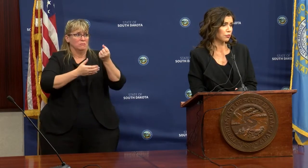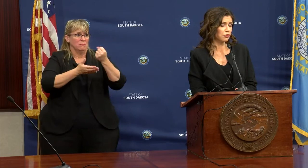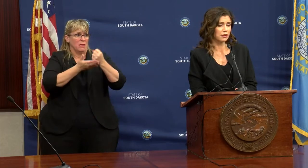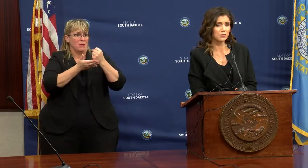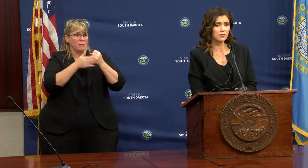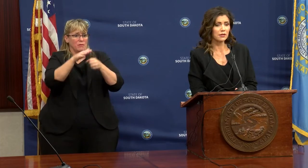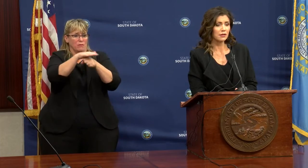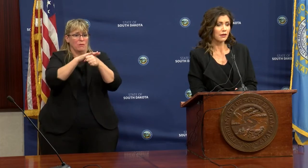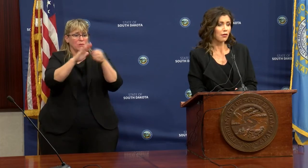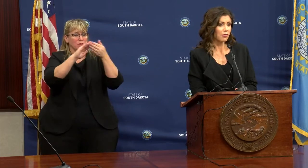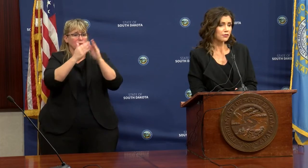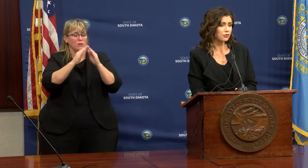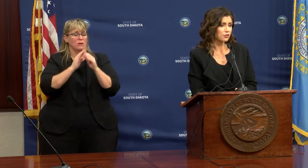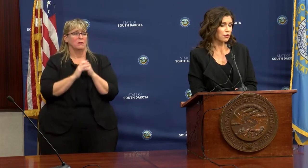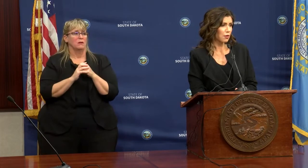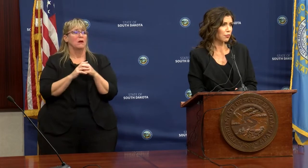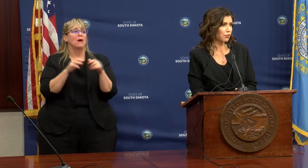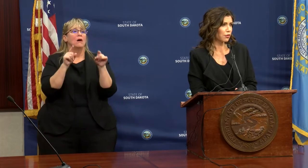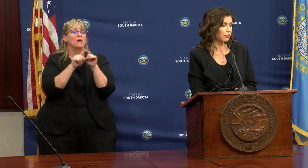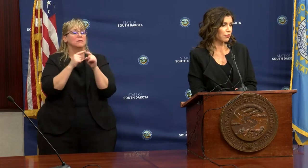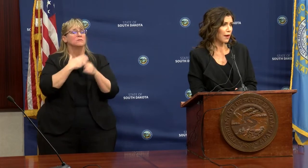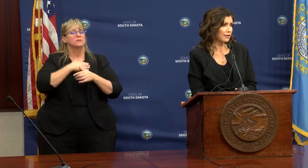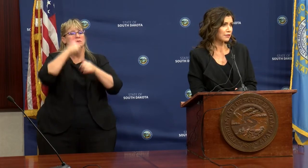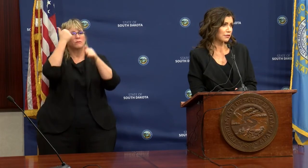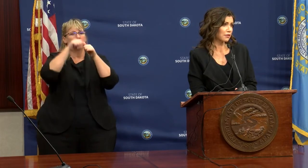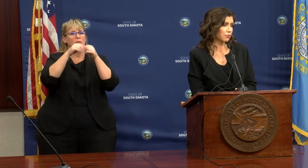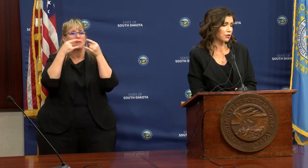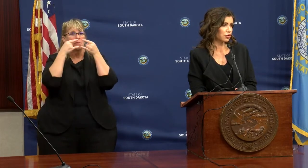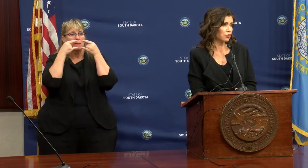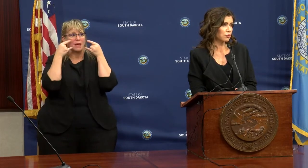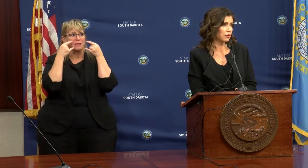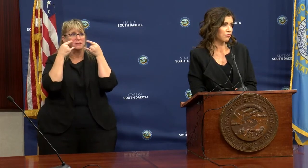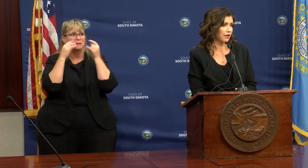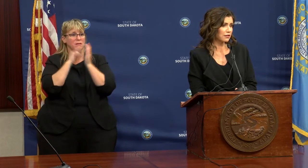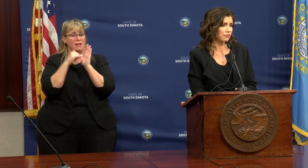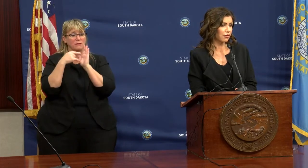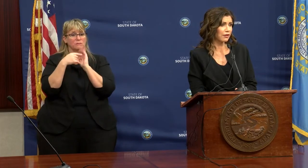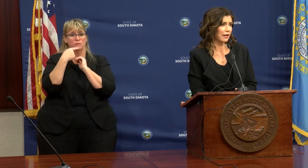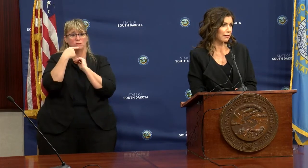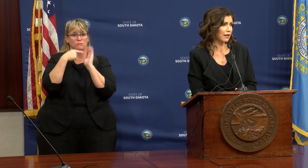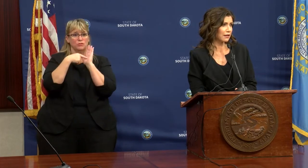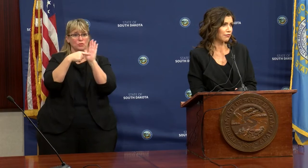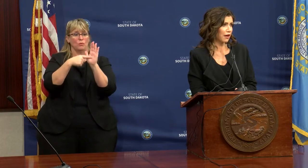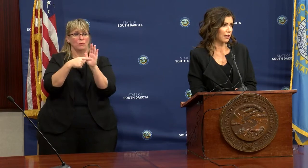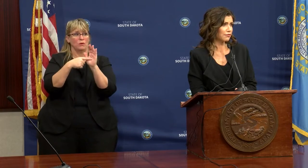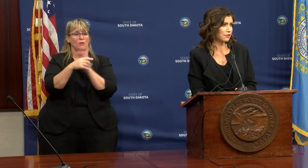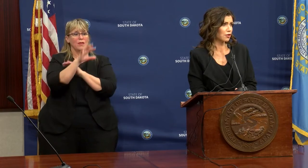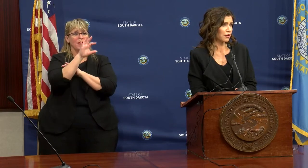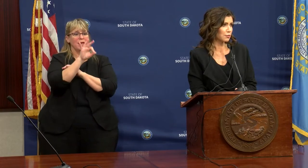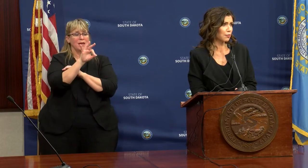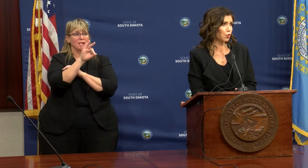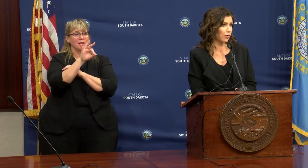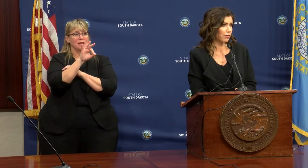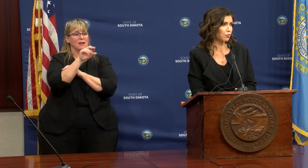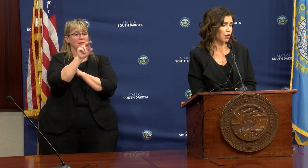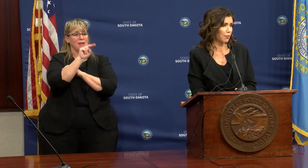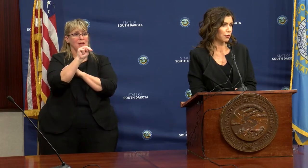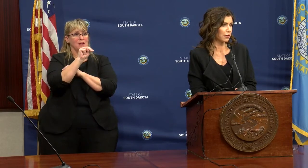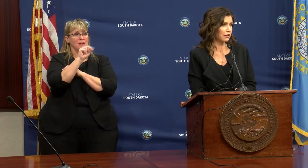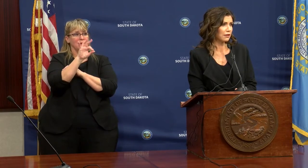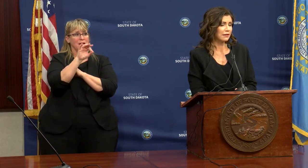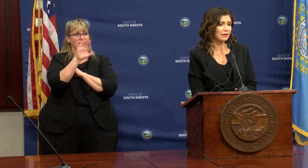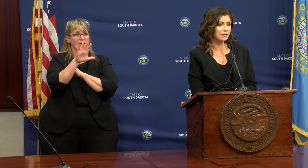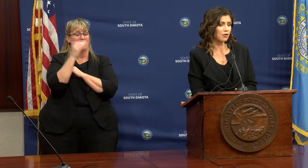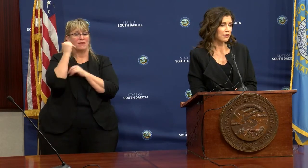their local communities. And also just remember the, the masks that have been shown to be effective are the N95s, as long as people wear them